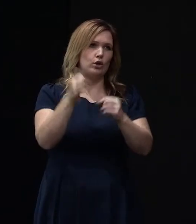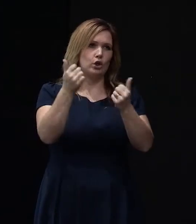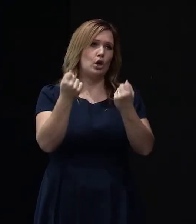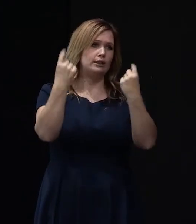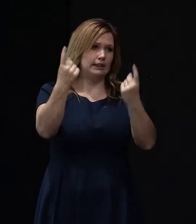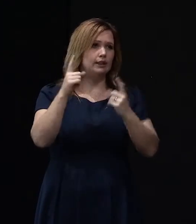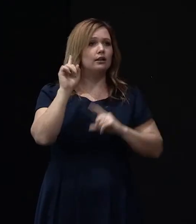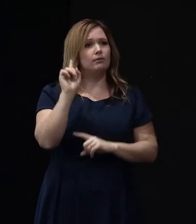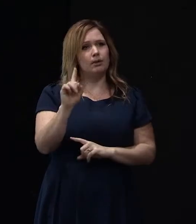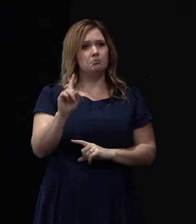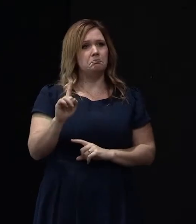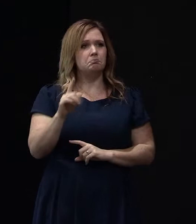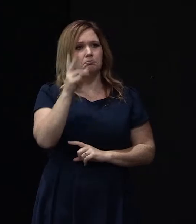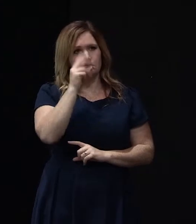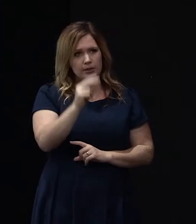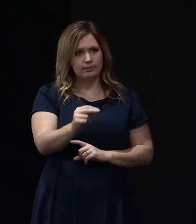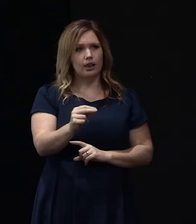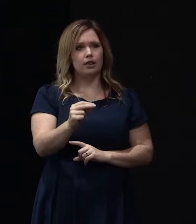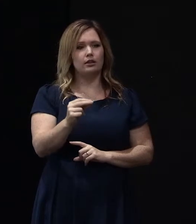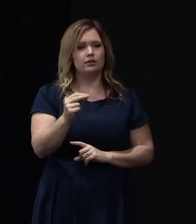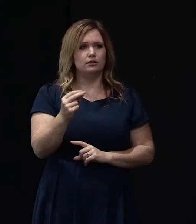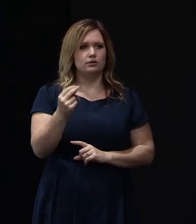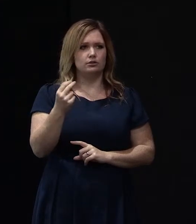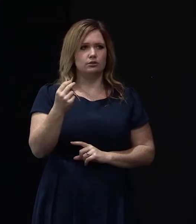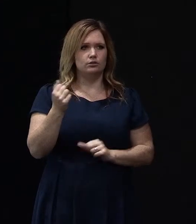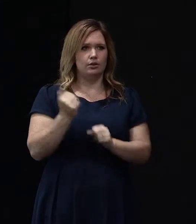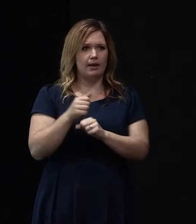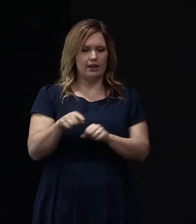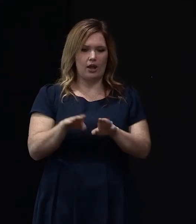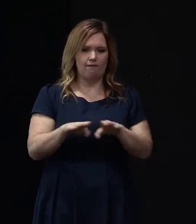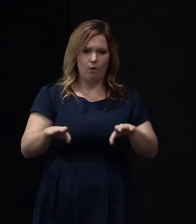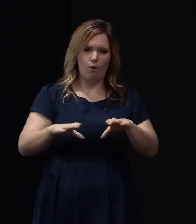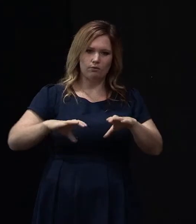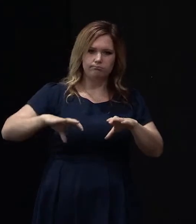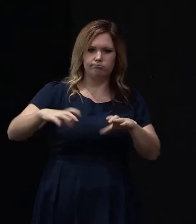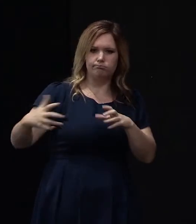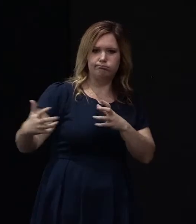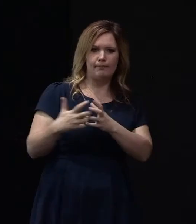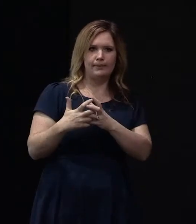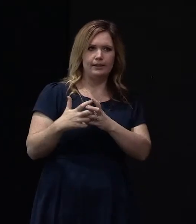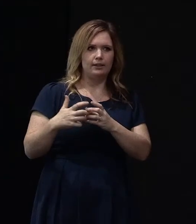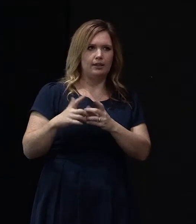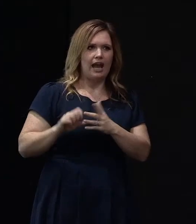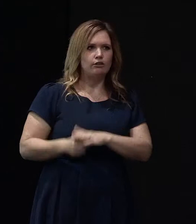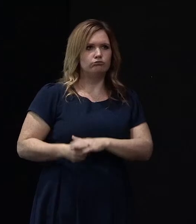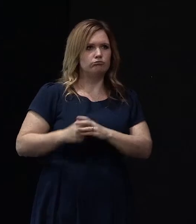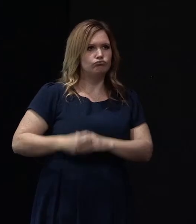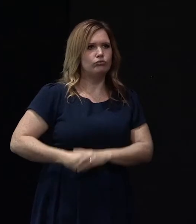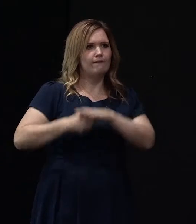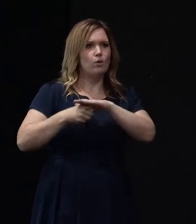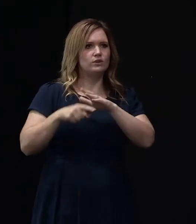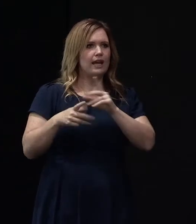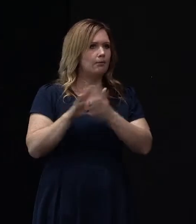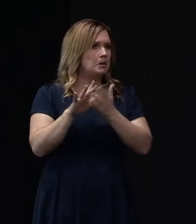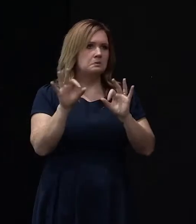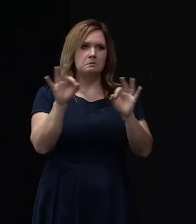idea. But it's perfectly possible to make the floor slab integral and reinforce it through so that you don't have a